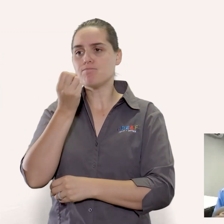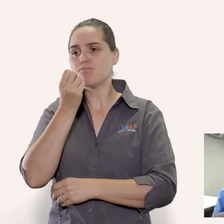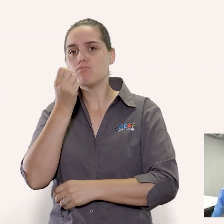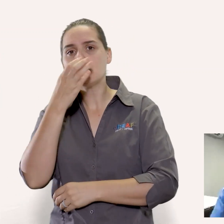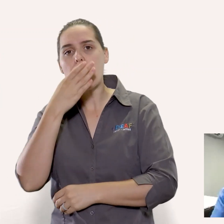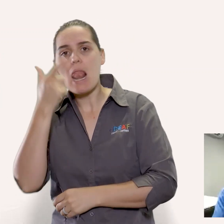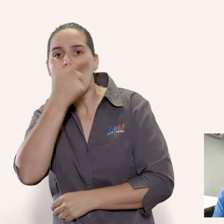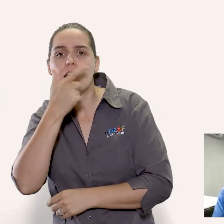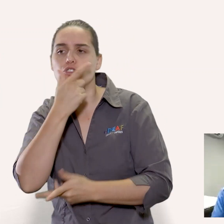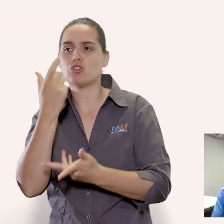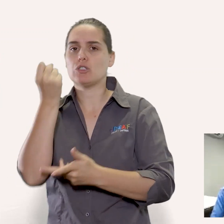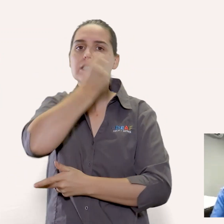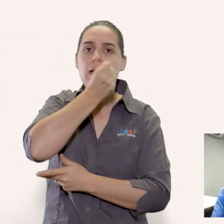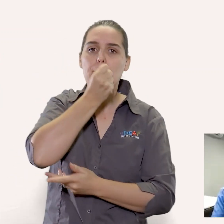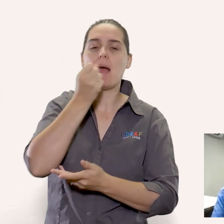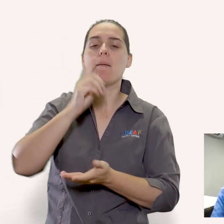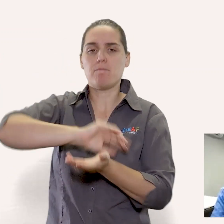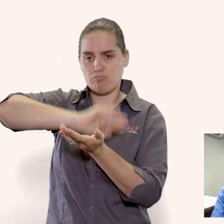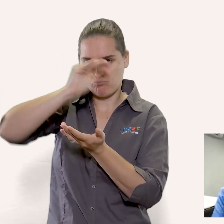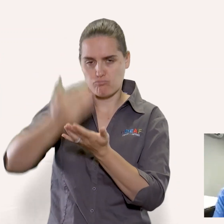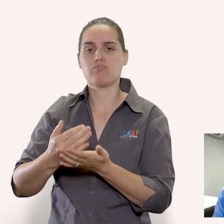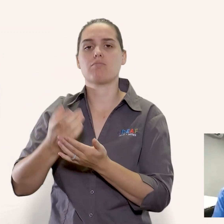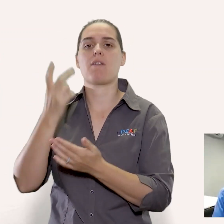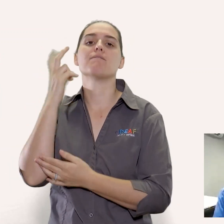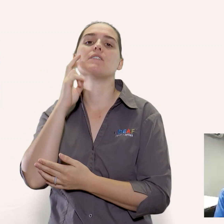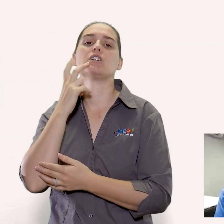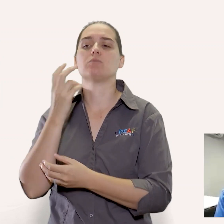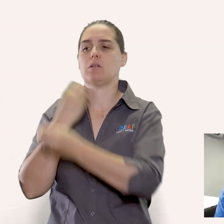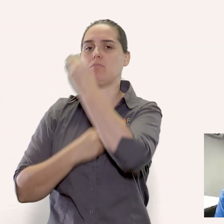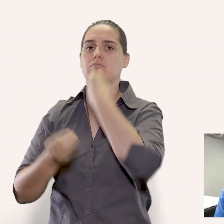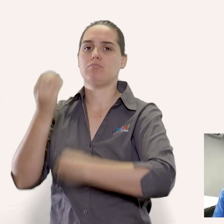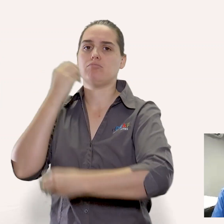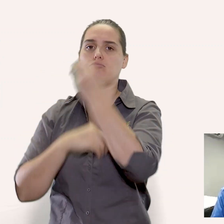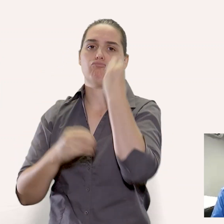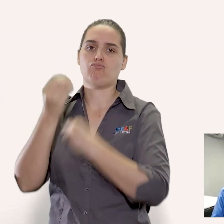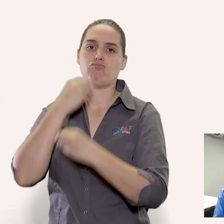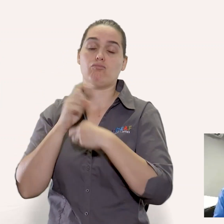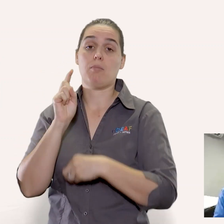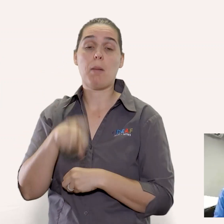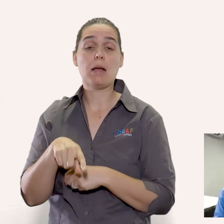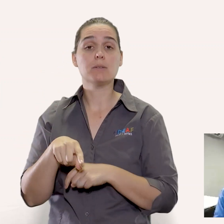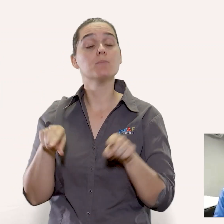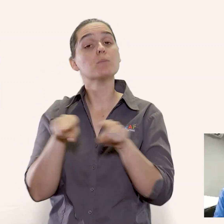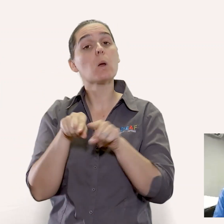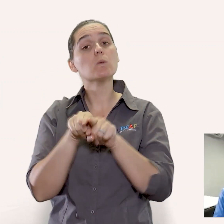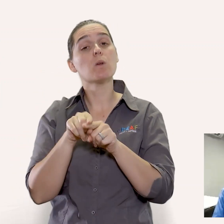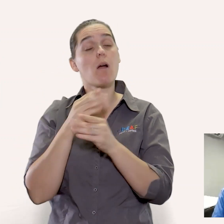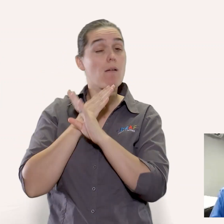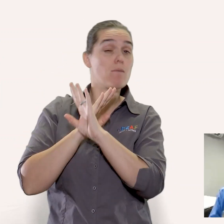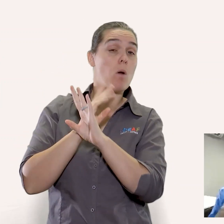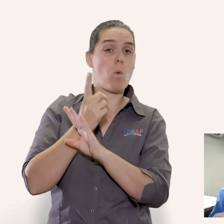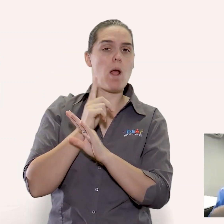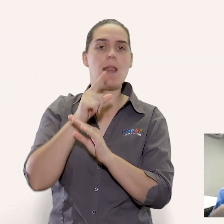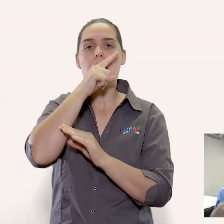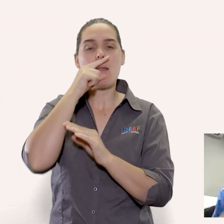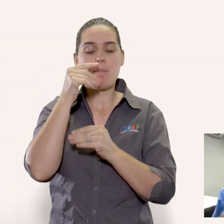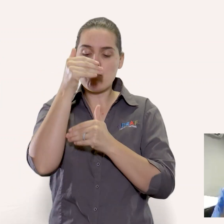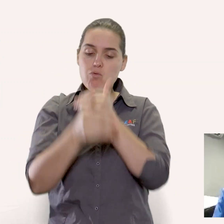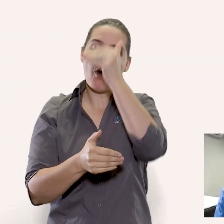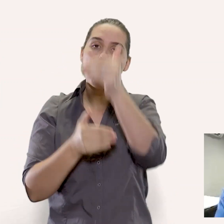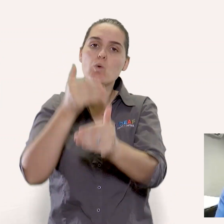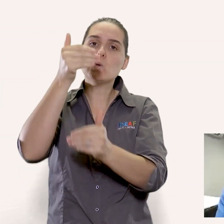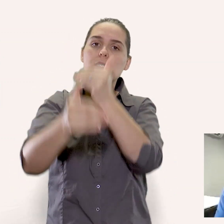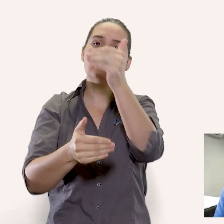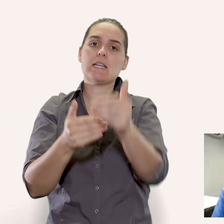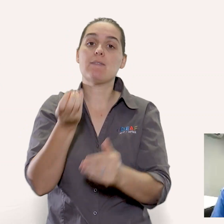basis have some fruit maybe one two stretching at three fruits a day try to avoid processed food food that was prepared